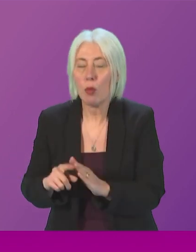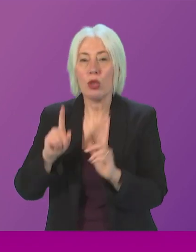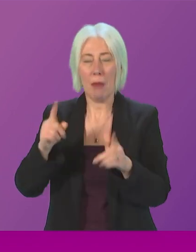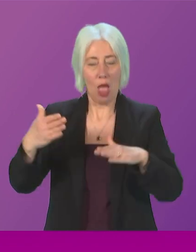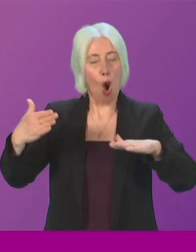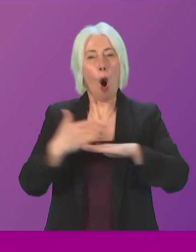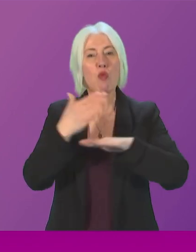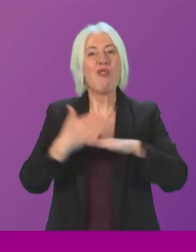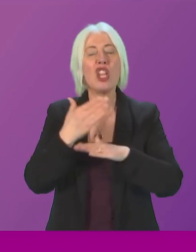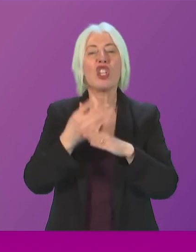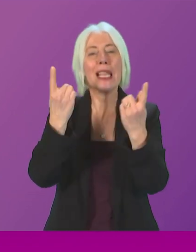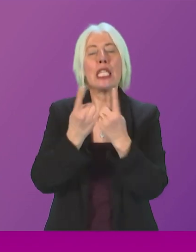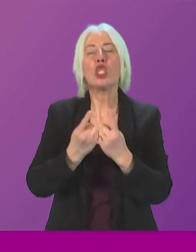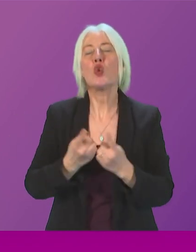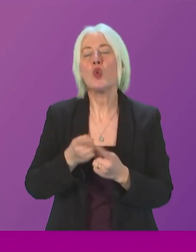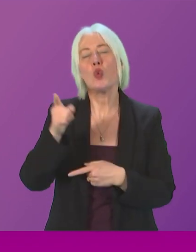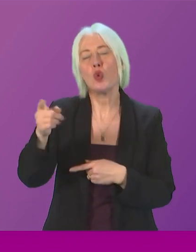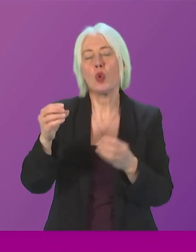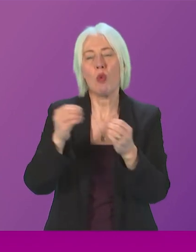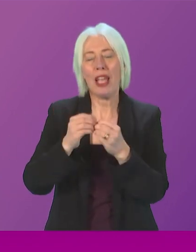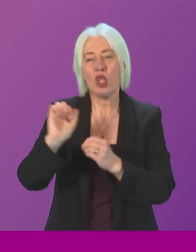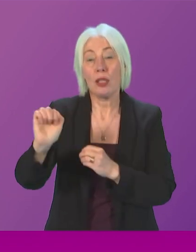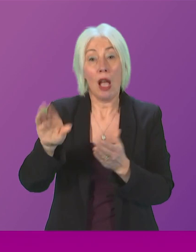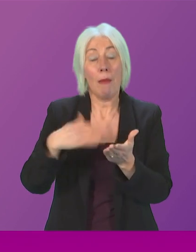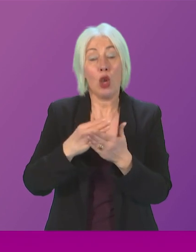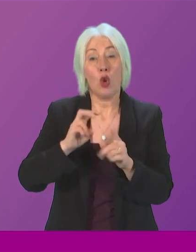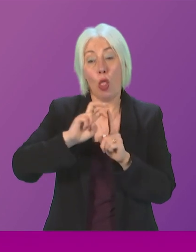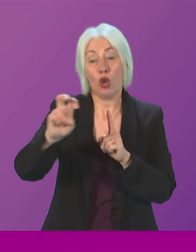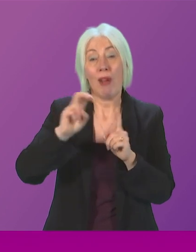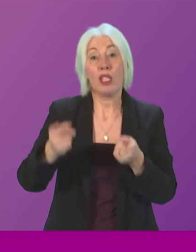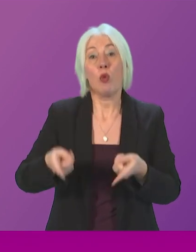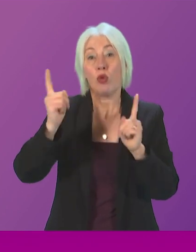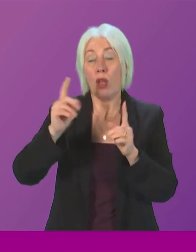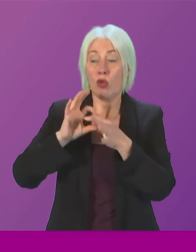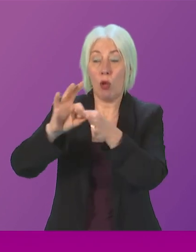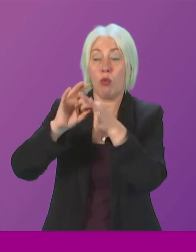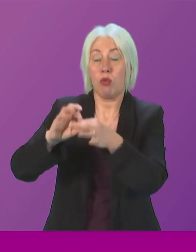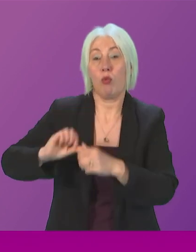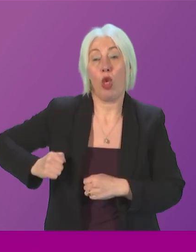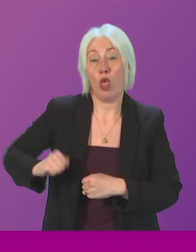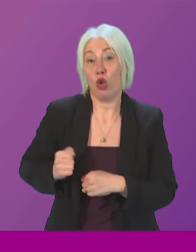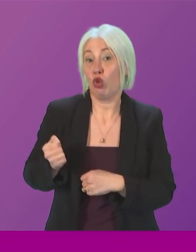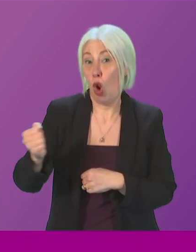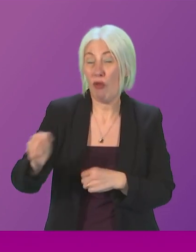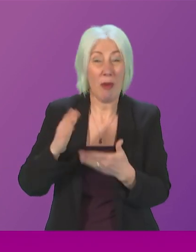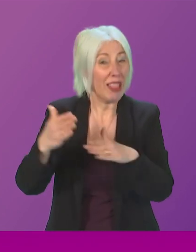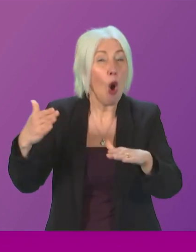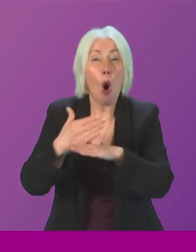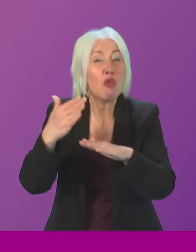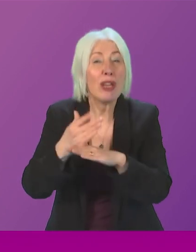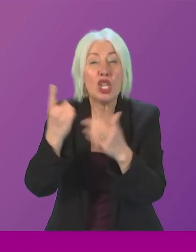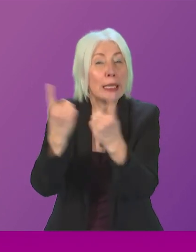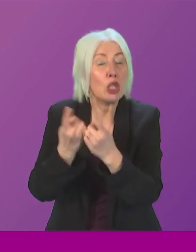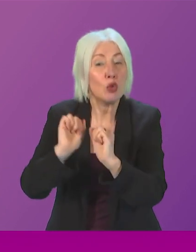matters that she refers to I will ensure that the transport secretary does engage with Scotrail but they are operational matters for